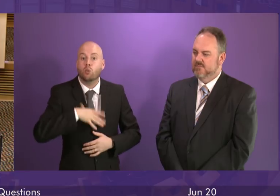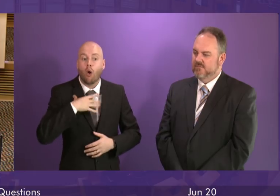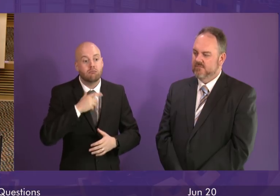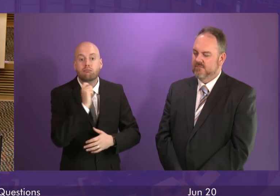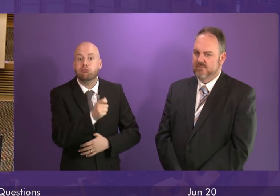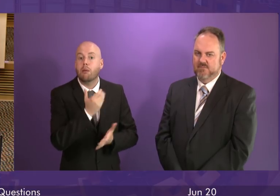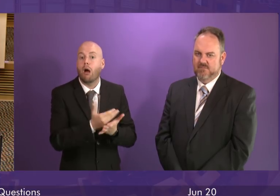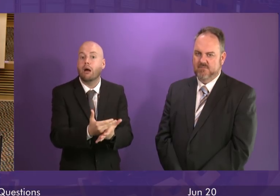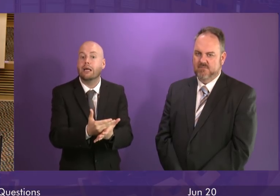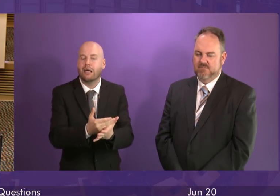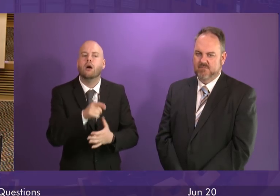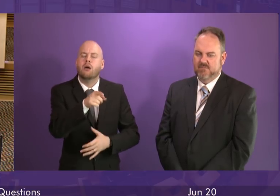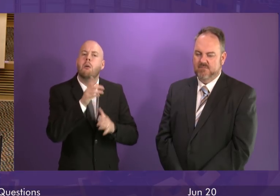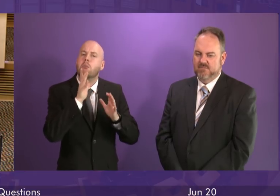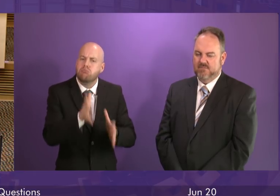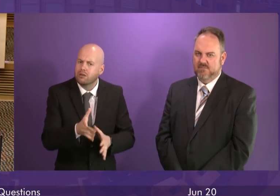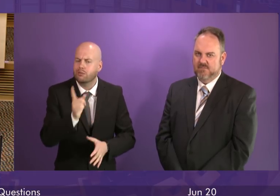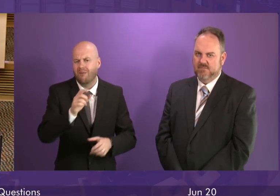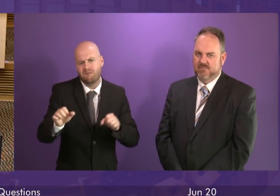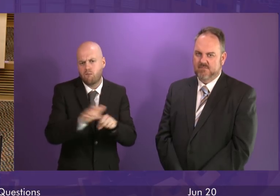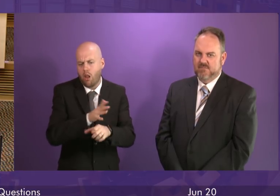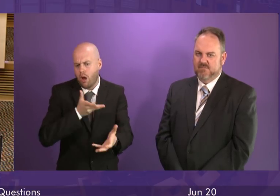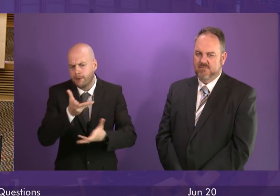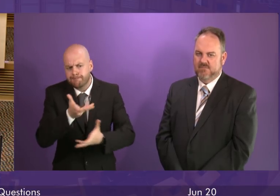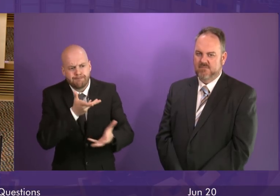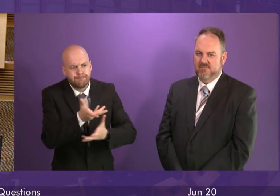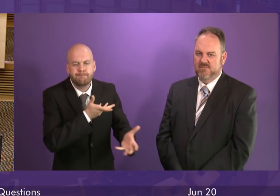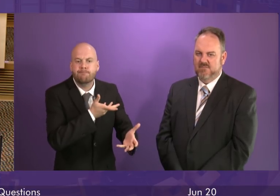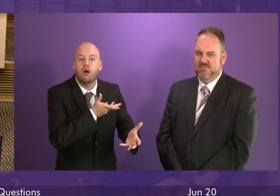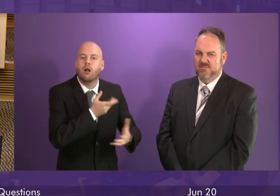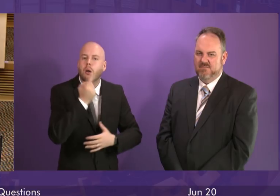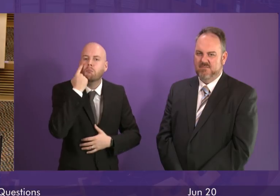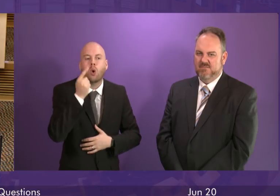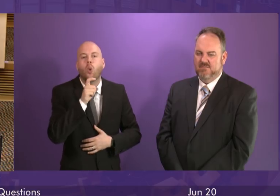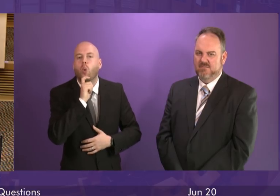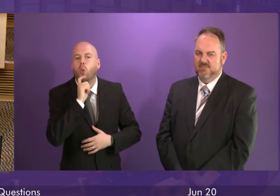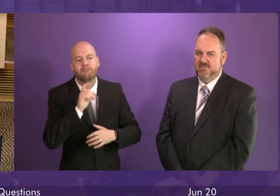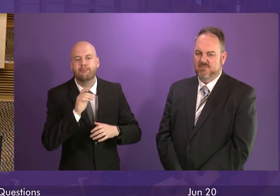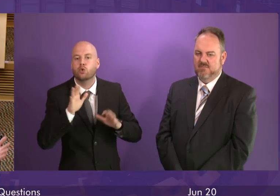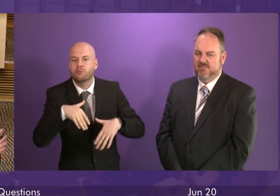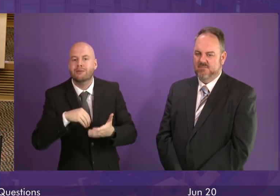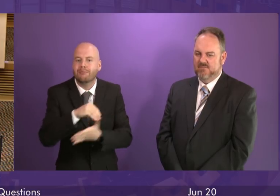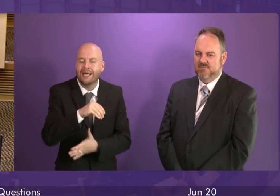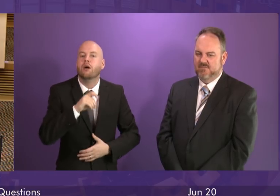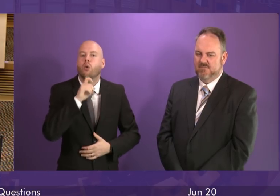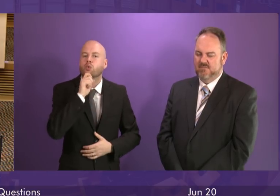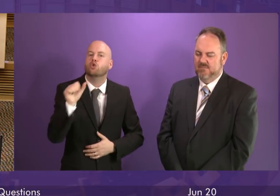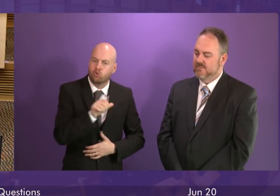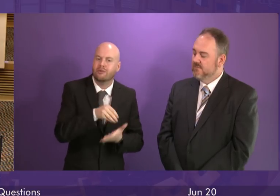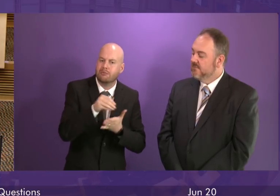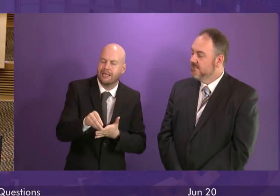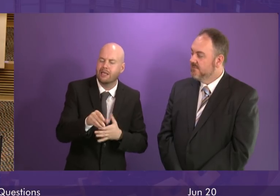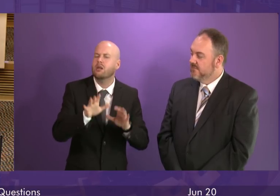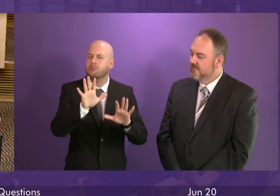that consultation will be to look at the exemptions they apply in the local areas. But I am quite interested in the position of Jamie Green who has